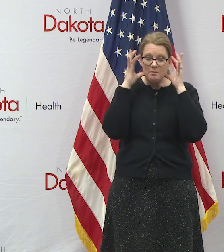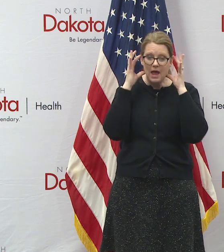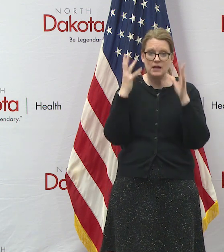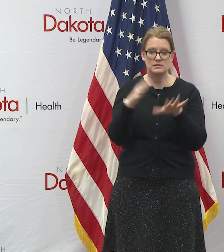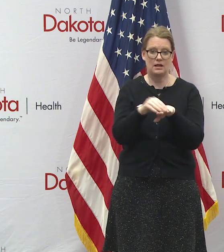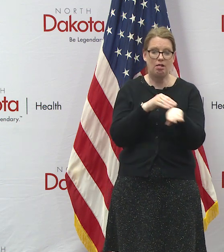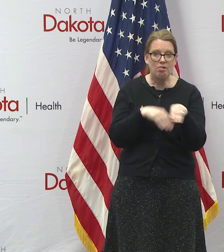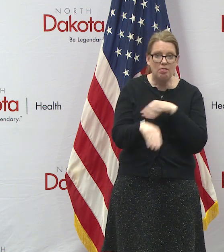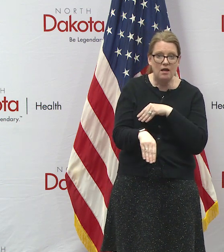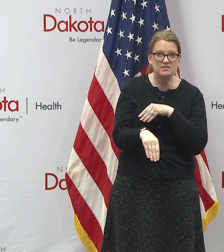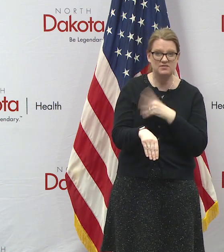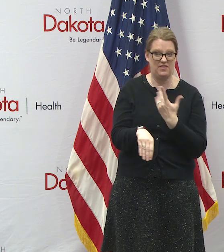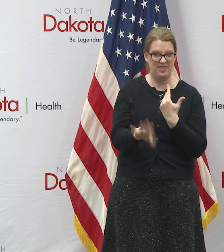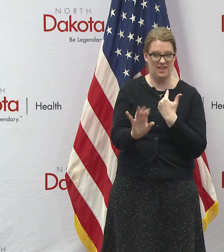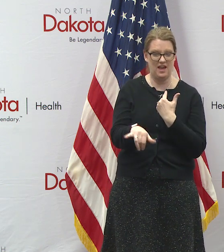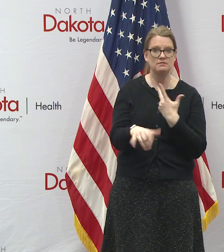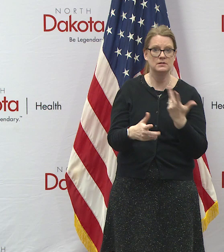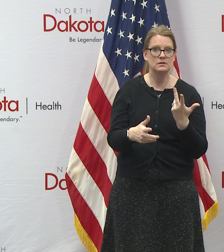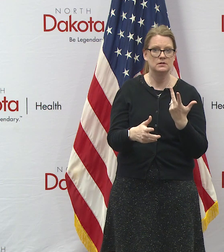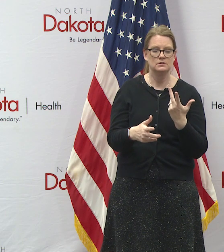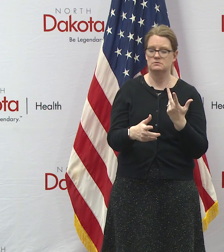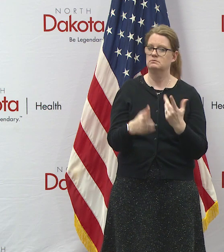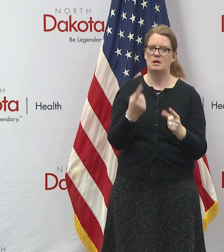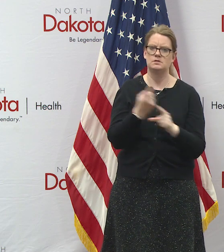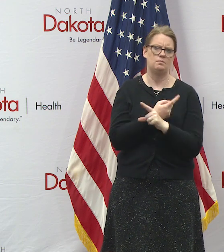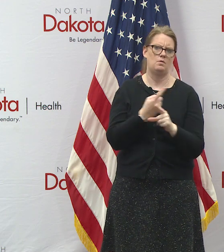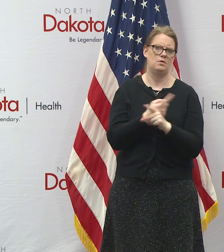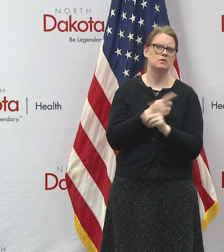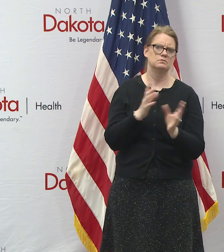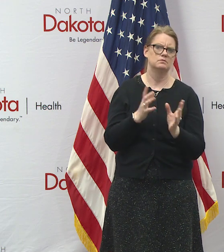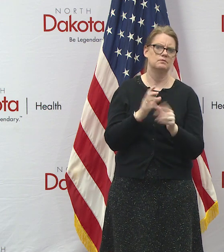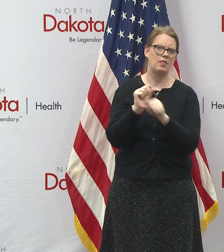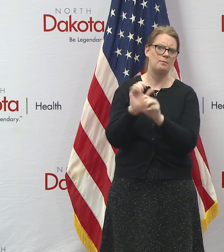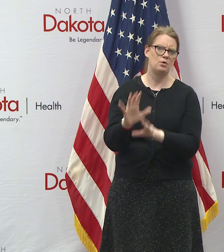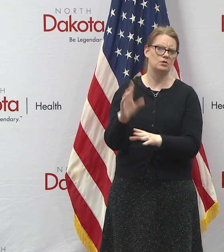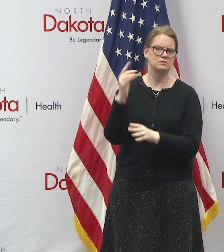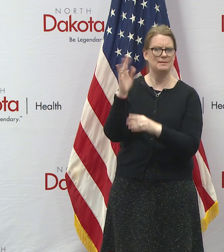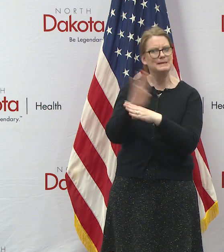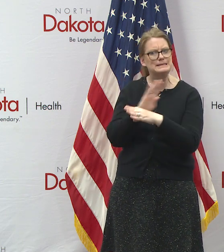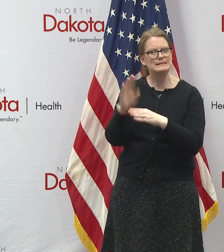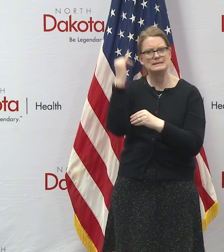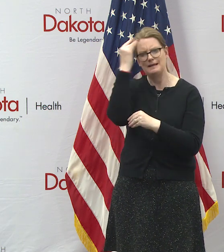contact situations i mean that's totally appropriate for the employer to think about doing that